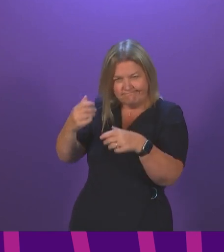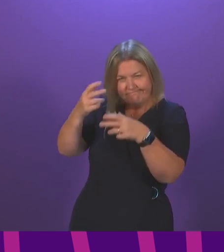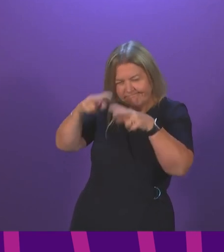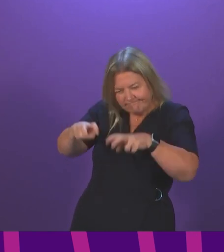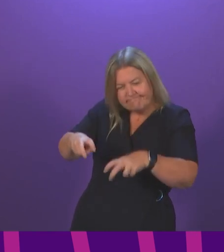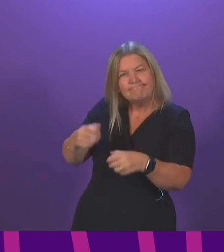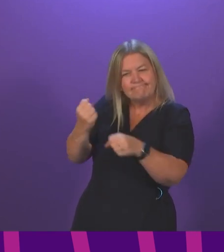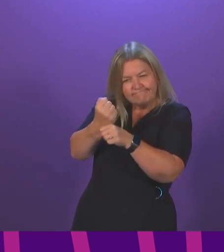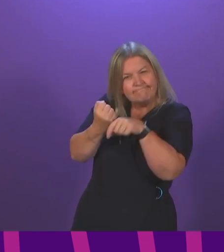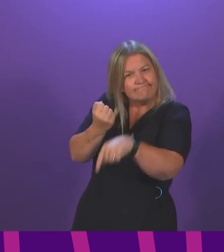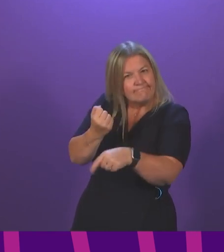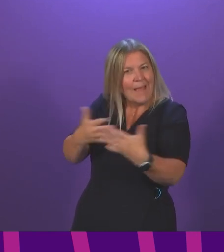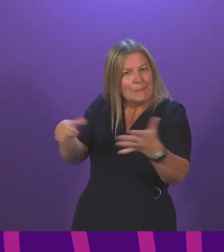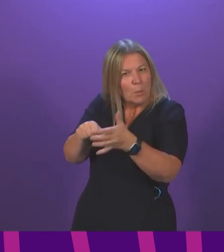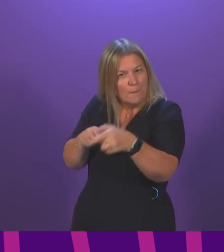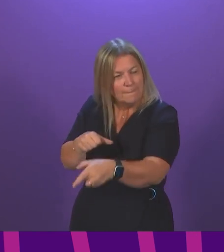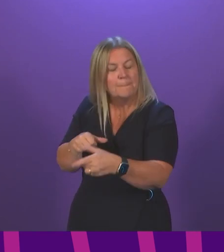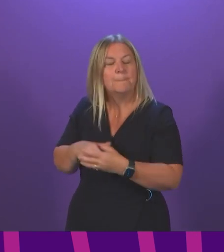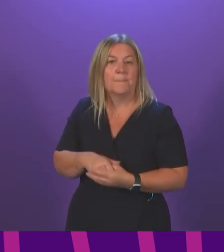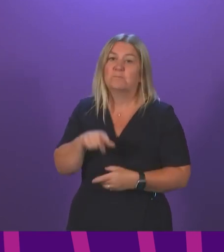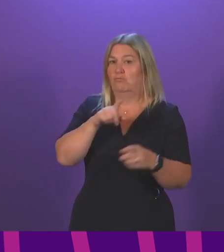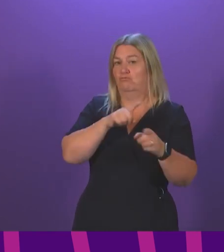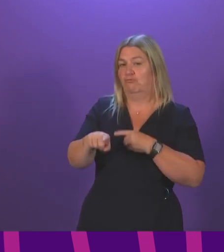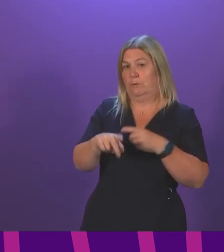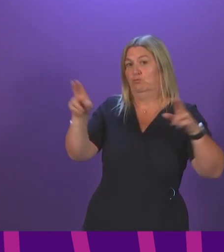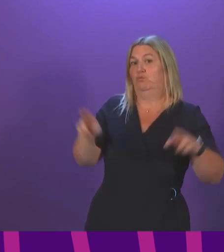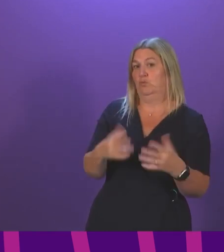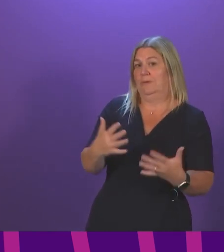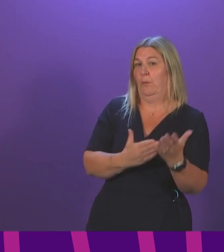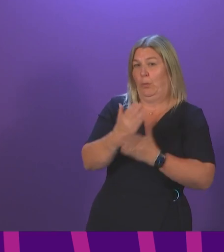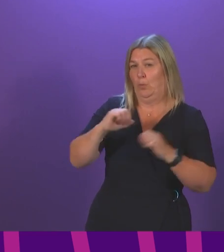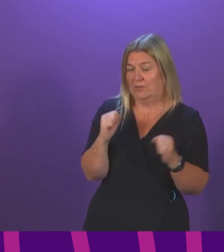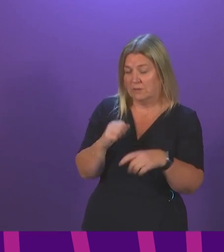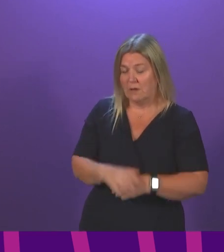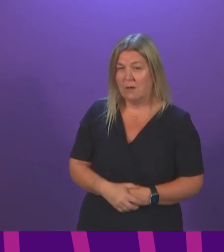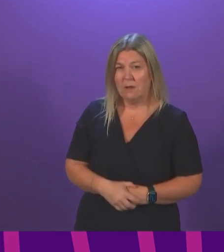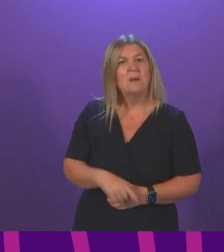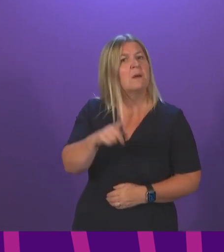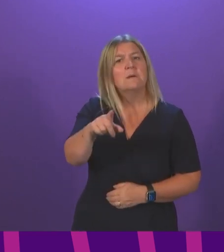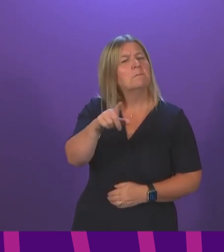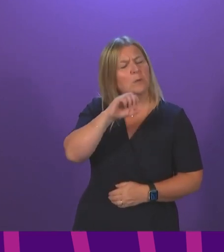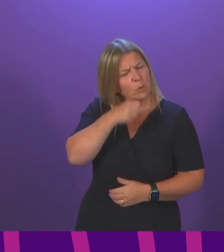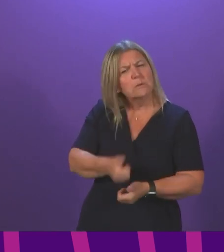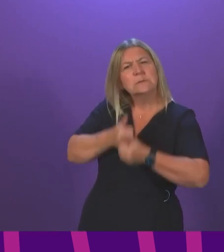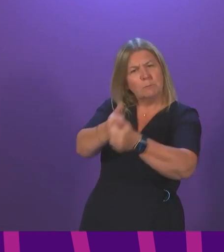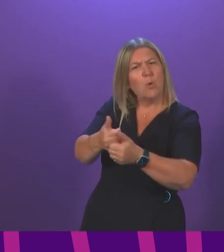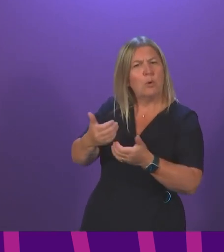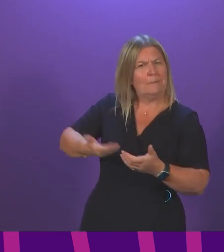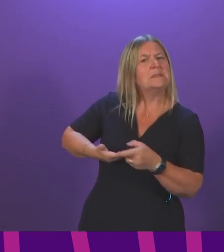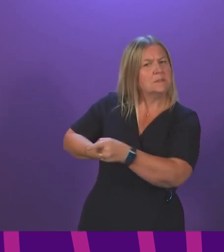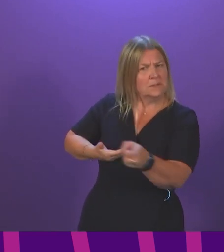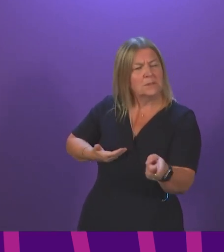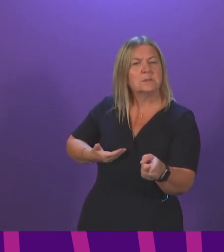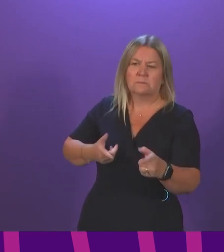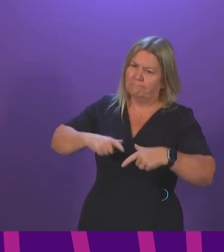minimise the impact caused by maintenance work over the winter period. And, of course, continuing to support CalMac to